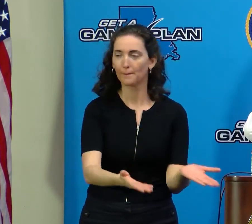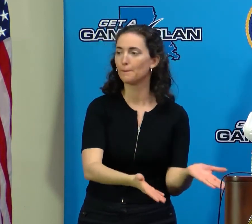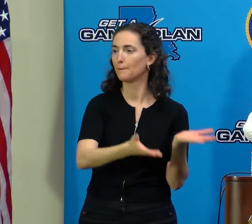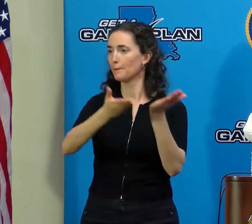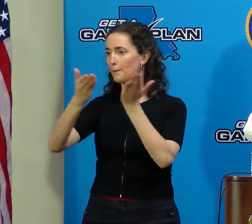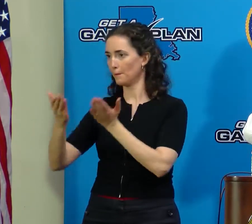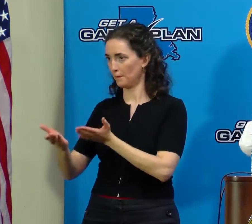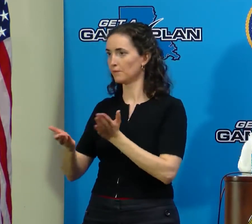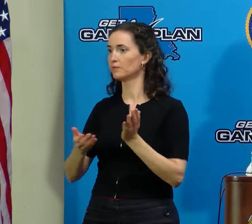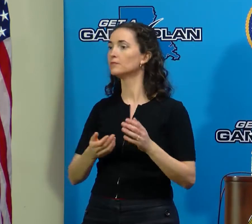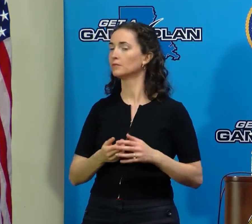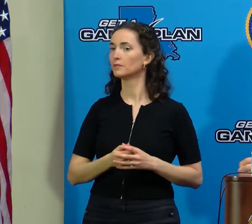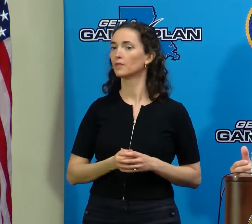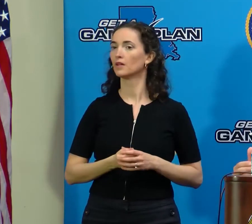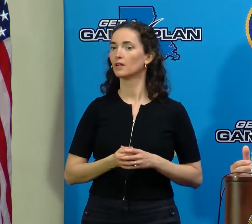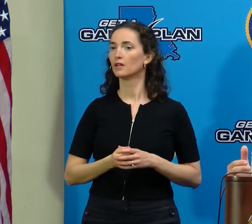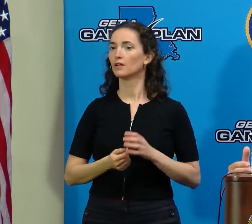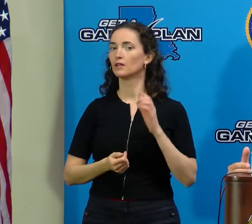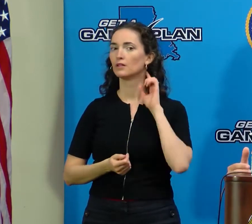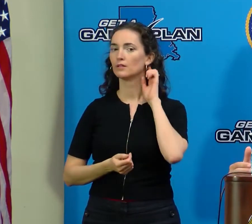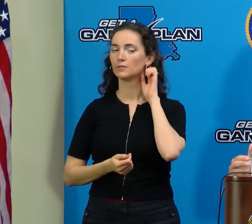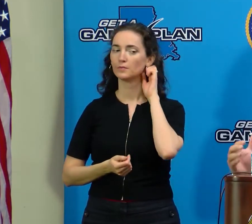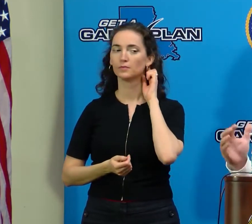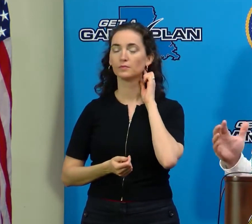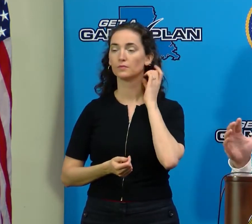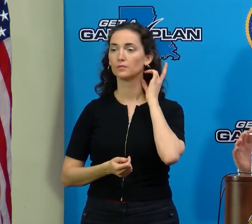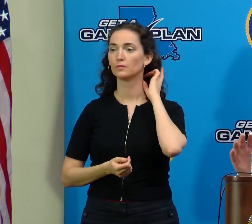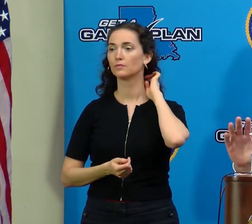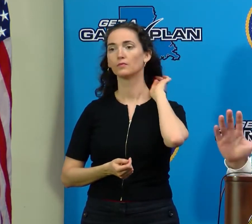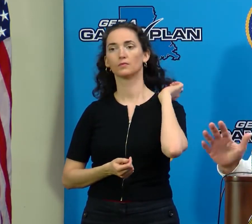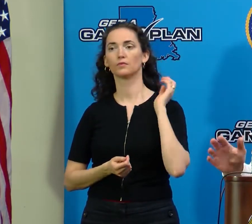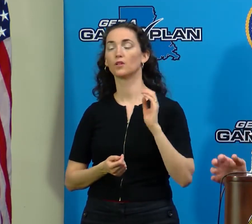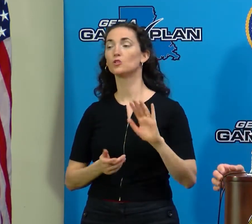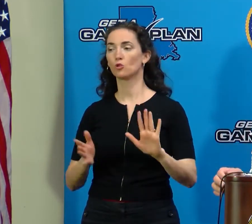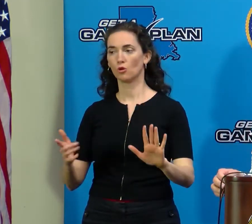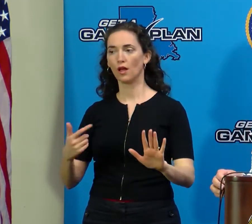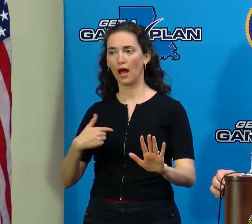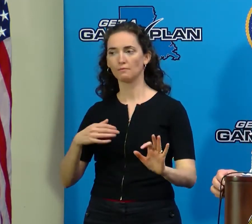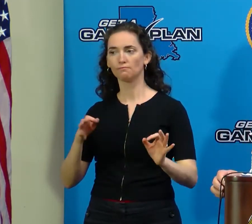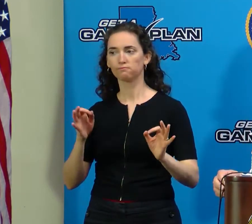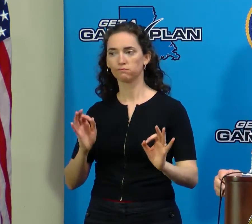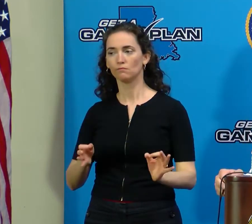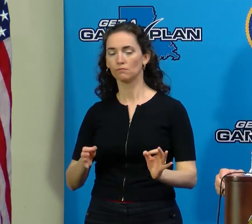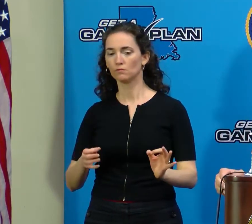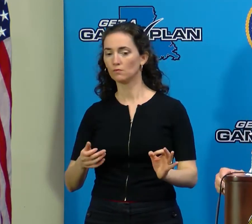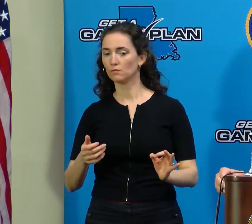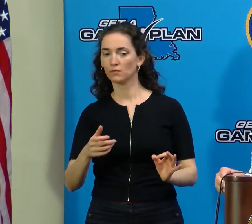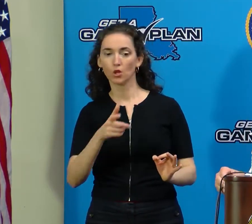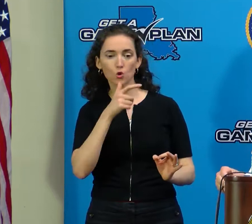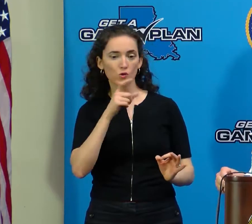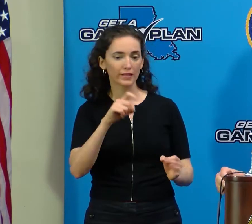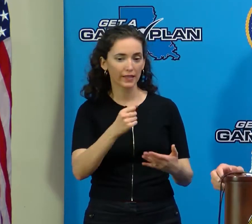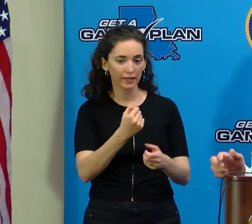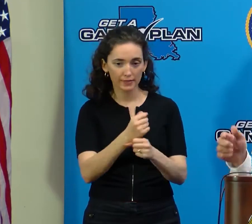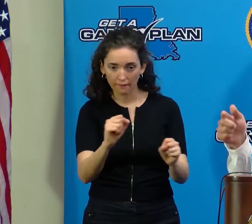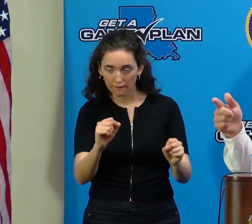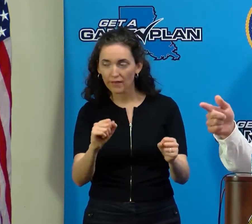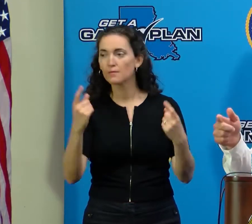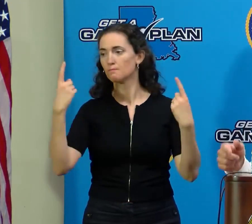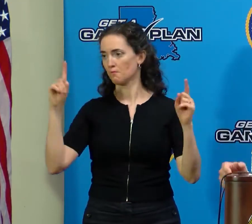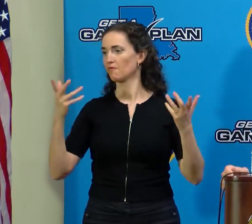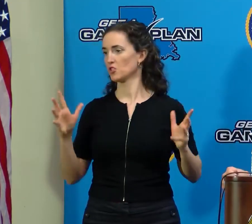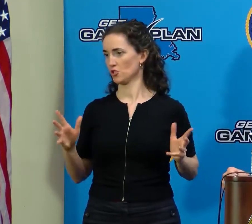inspect facilities there as well. And so I'm quite certain that any needed rescues have been made,